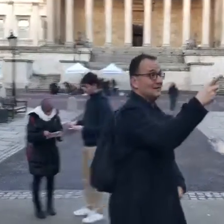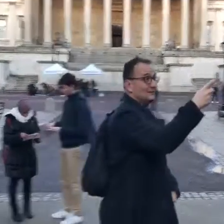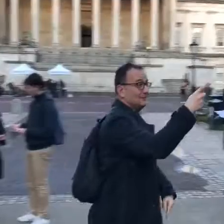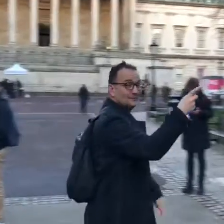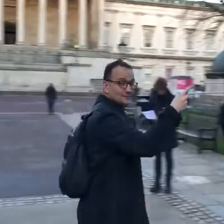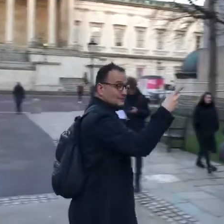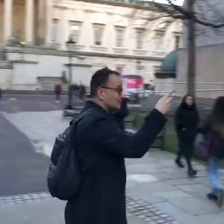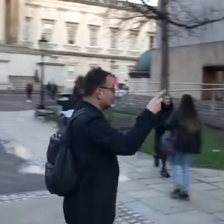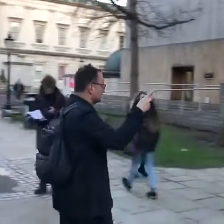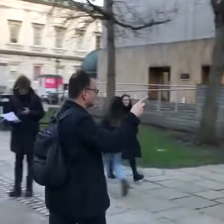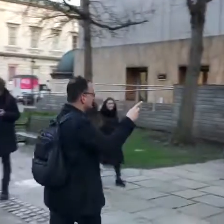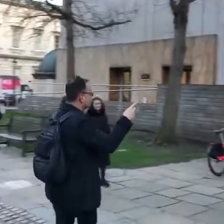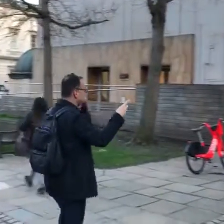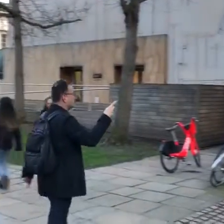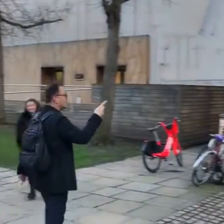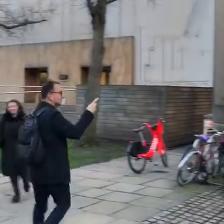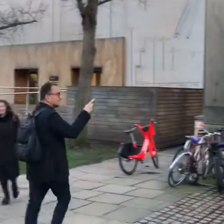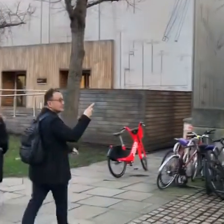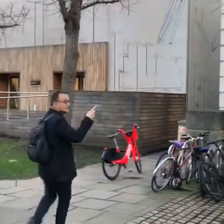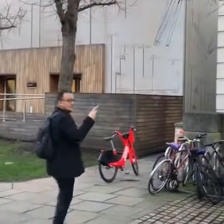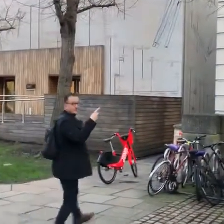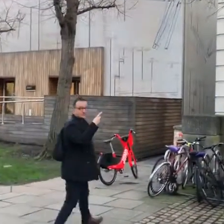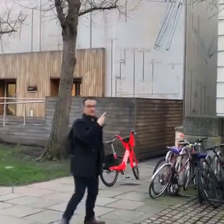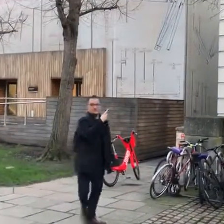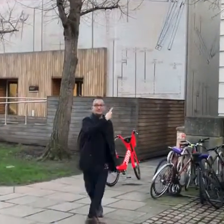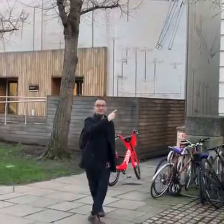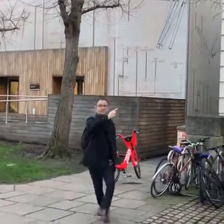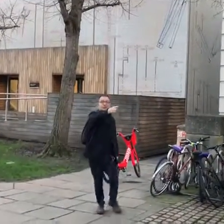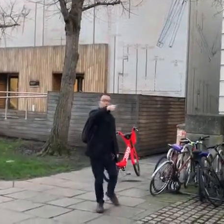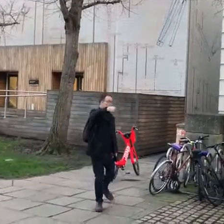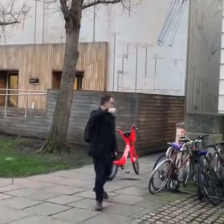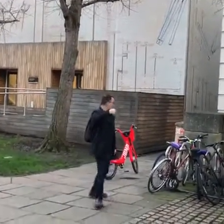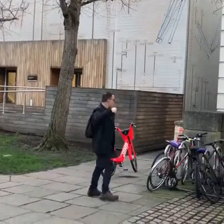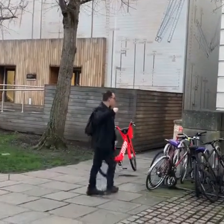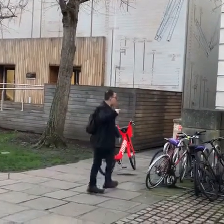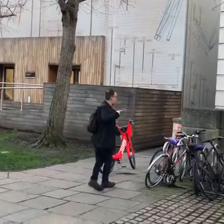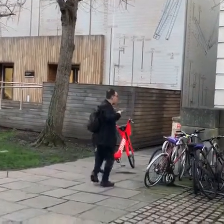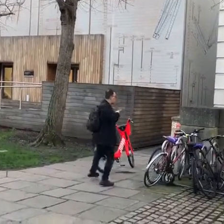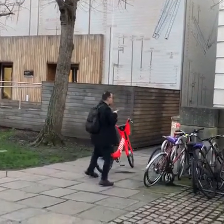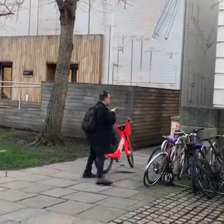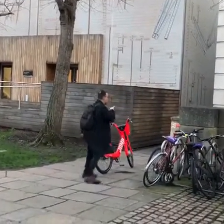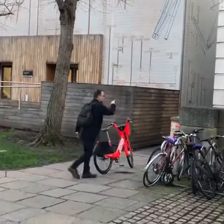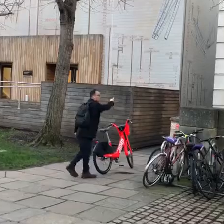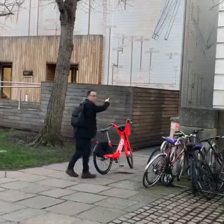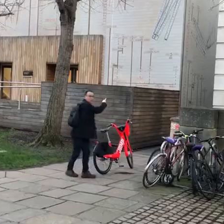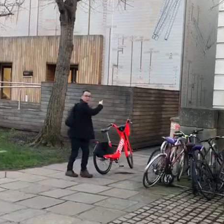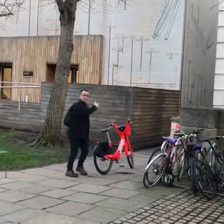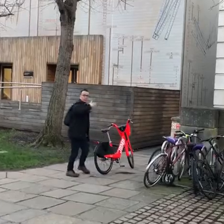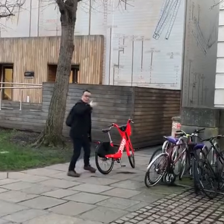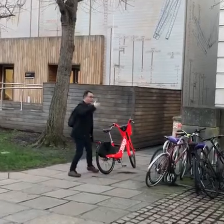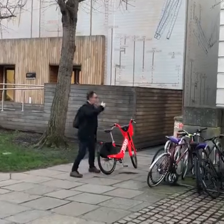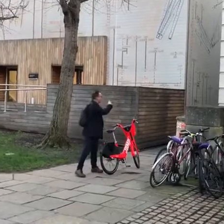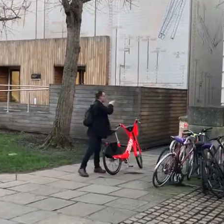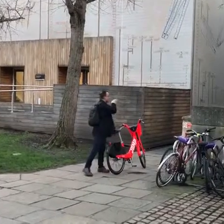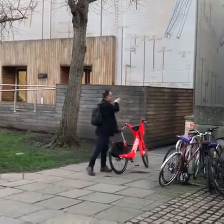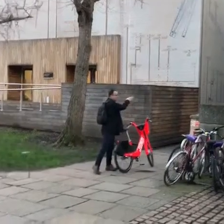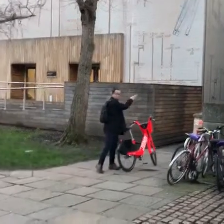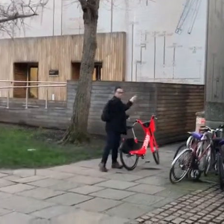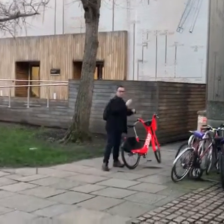Yeah, now it's, it's all under seat. So that's why it's the front. You see where you're at? Oh, it's fine. That would